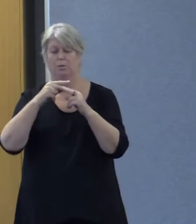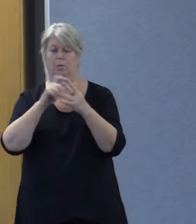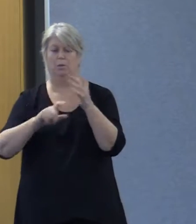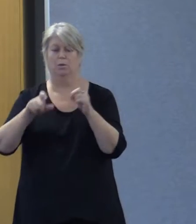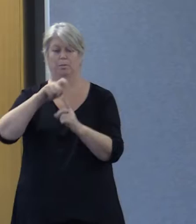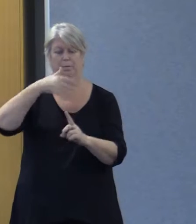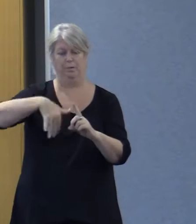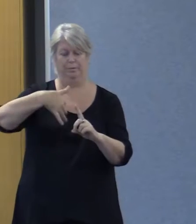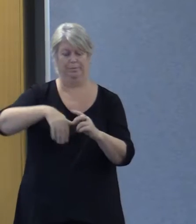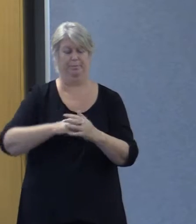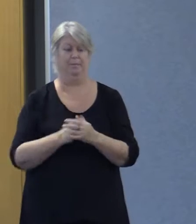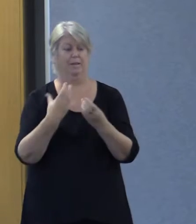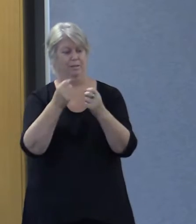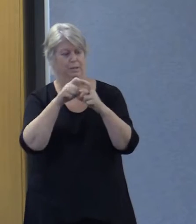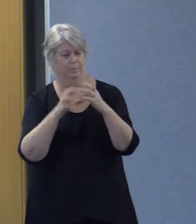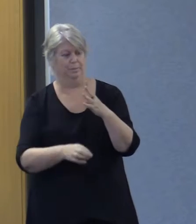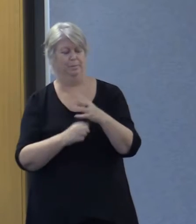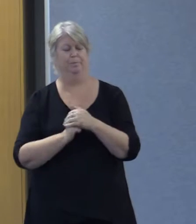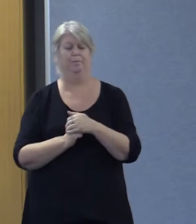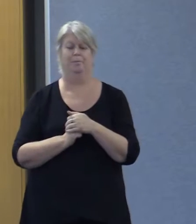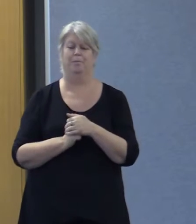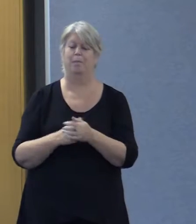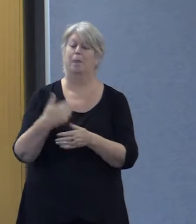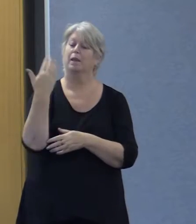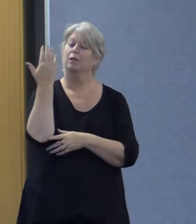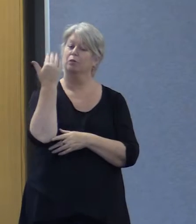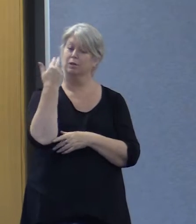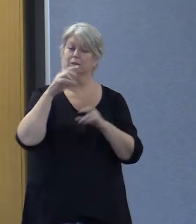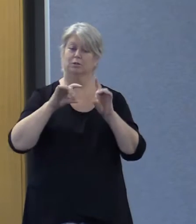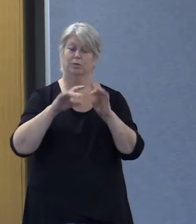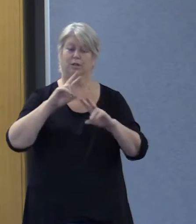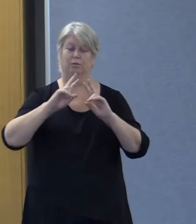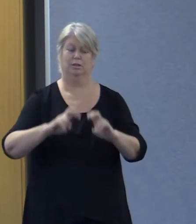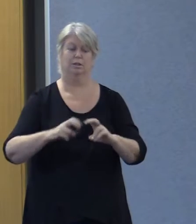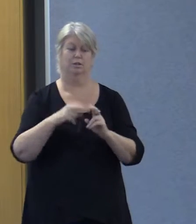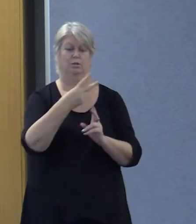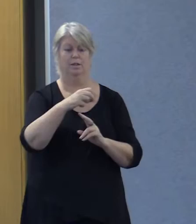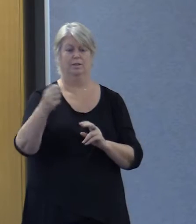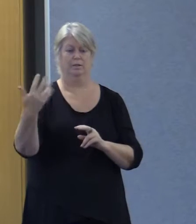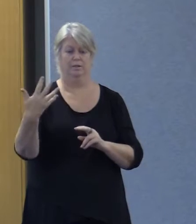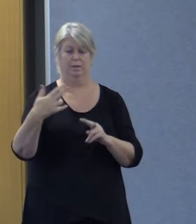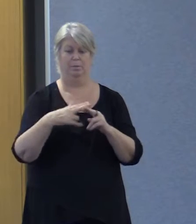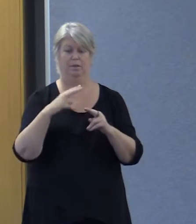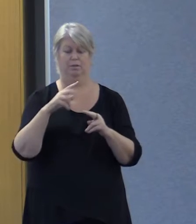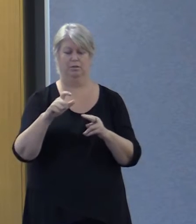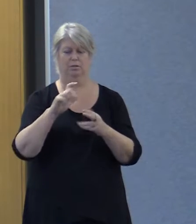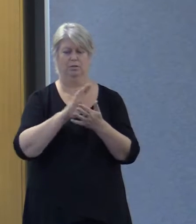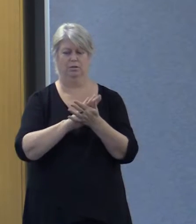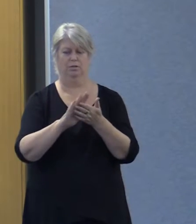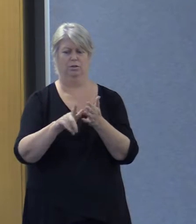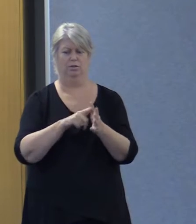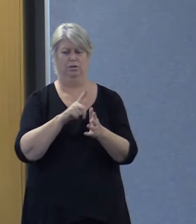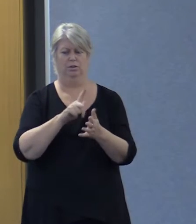backgrounds with disability. Recent Australian research in 2015 by Chow confirms that there